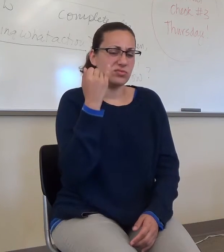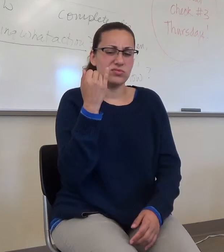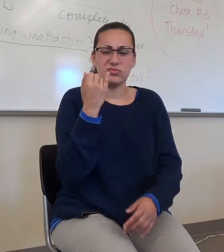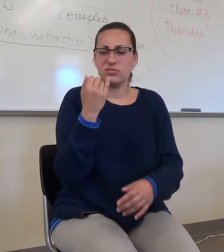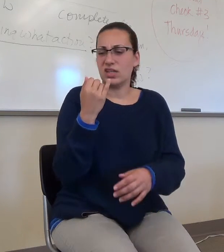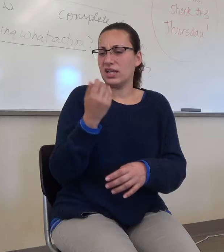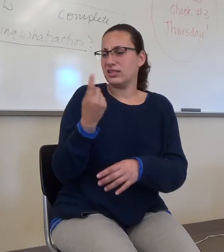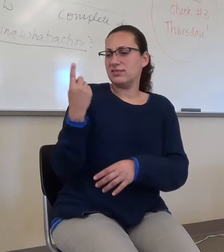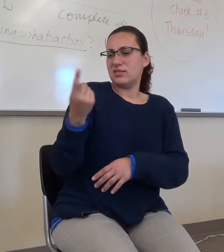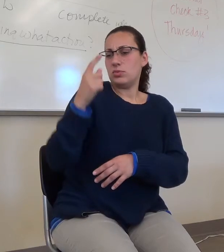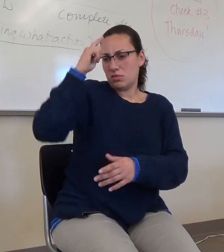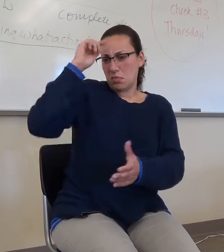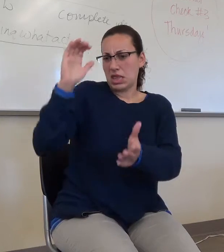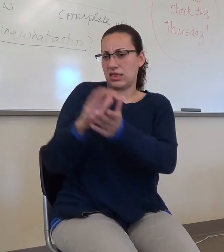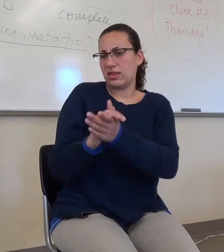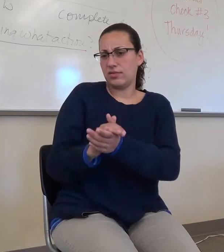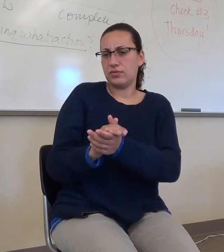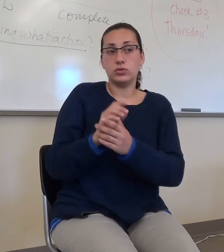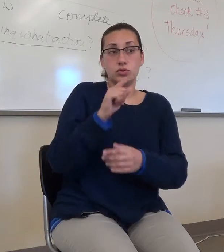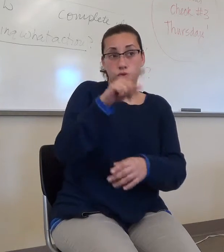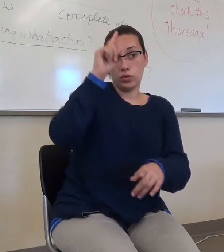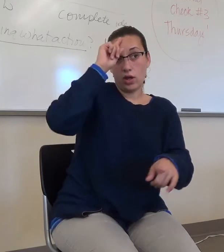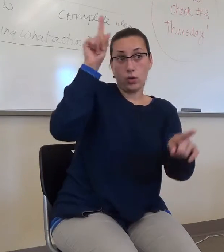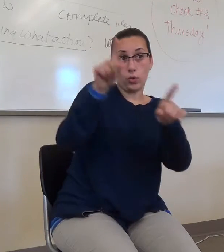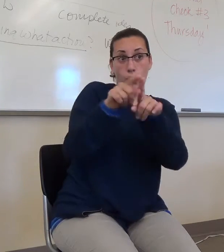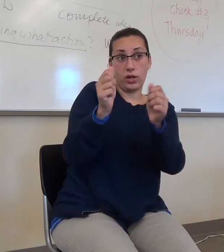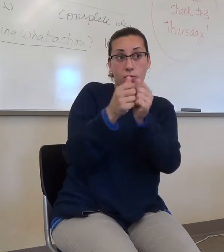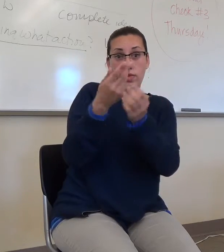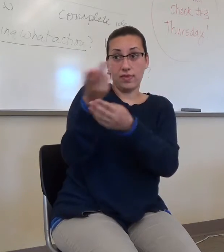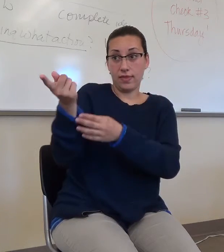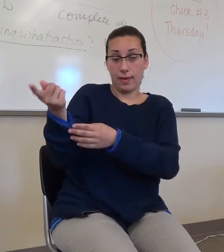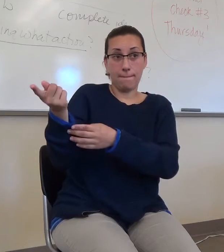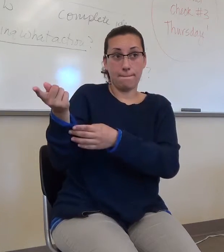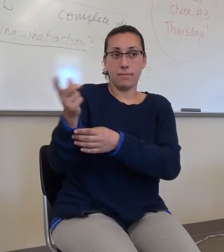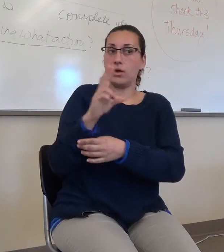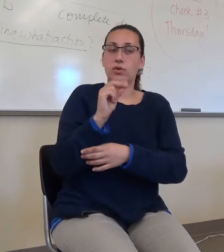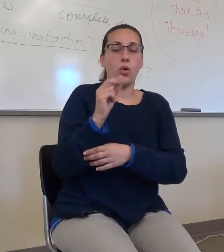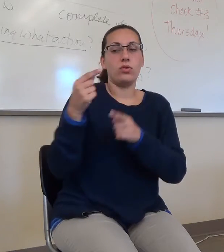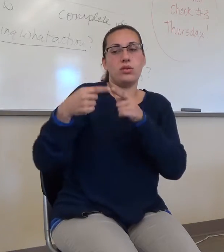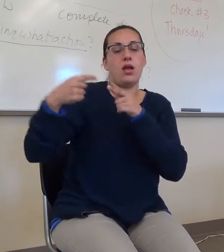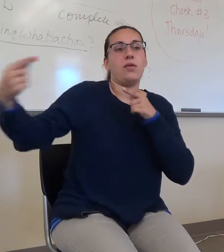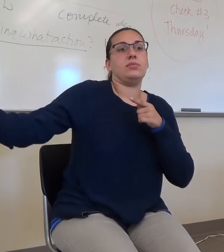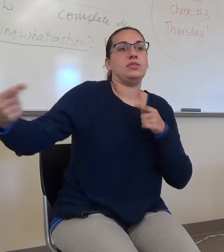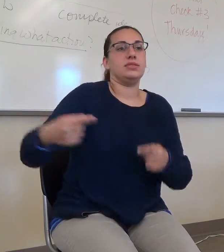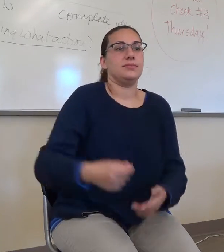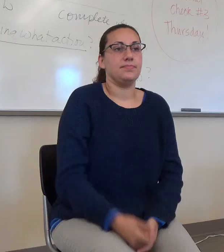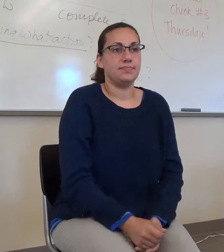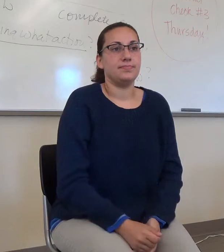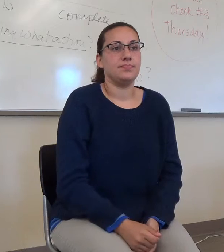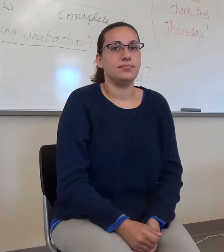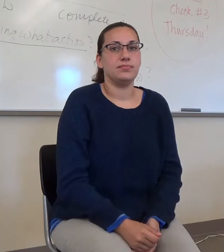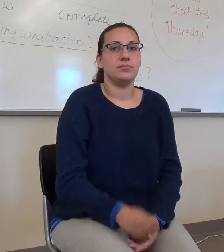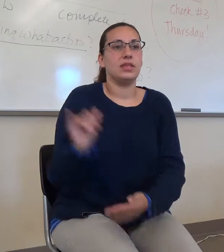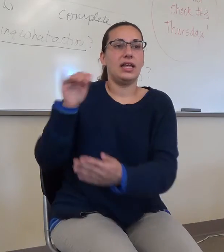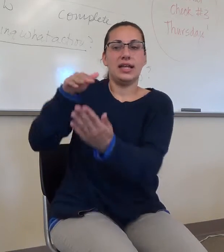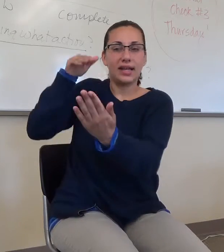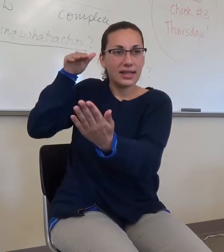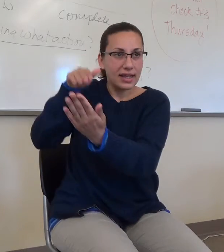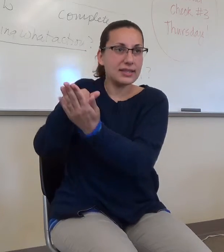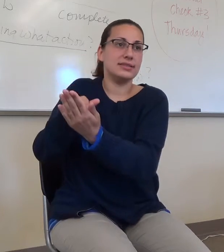do you agree with them? No. No. You're going against them. Okay. So this starts